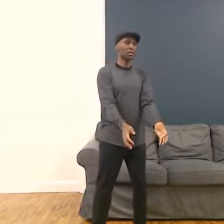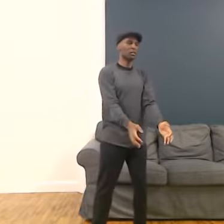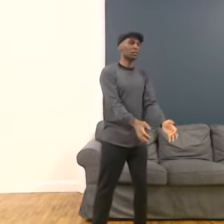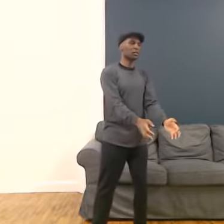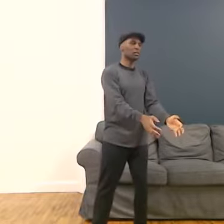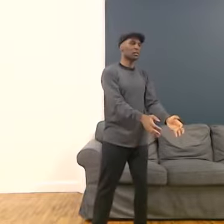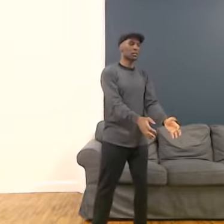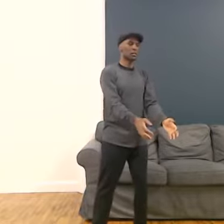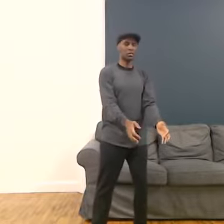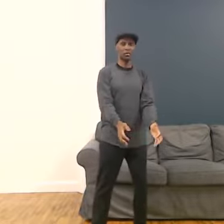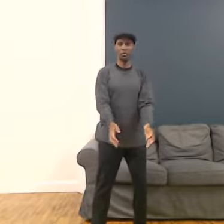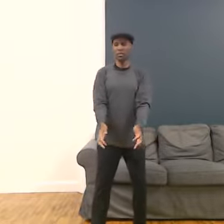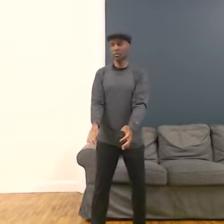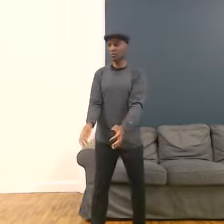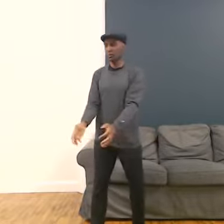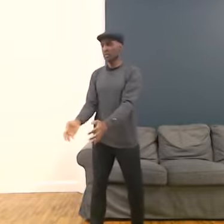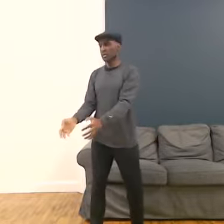And let's just screen this moment.